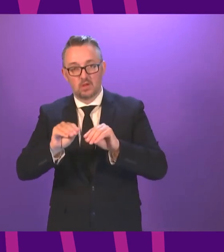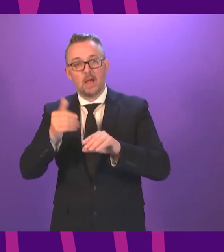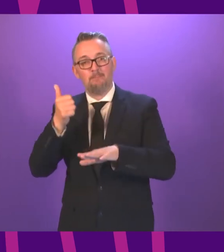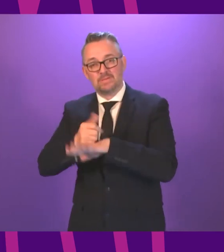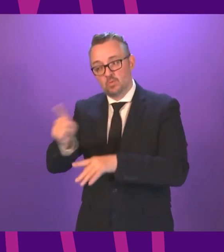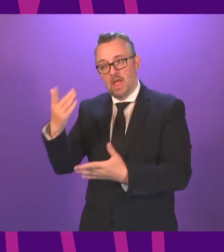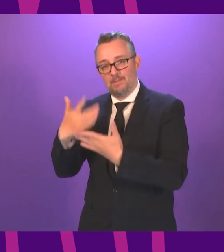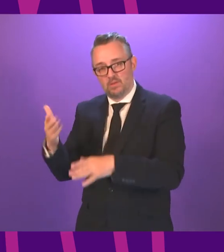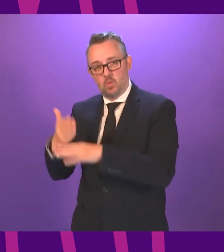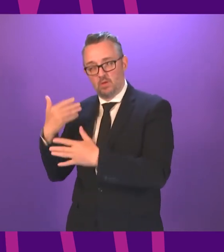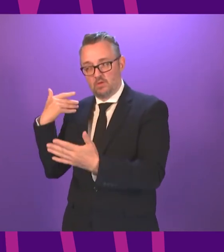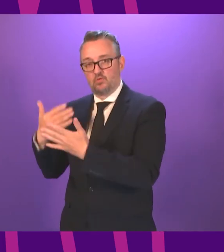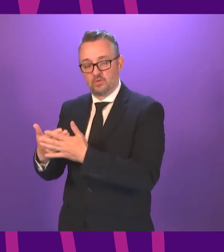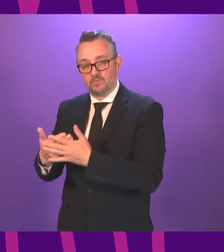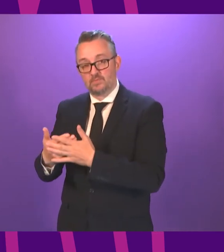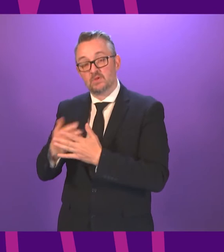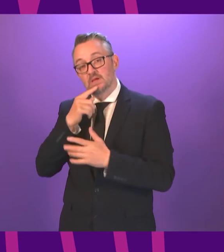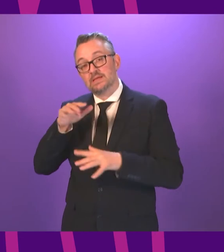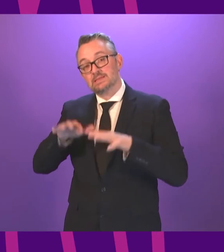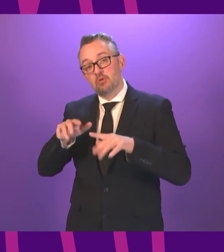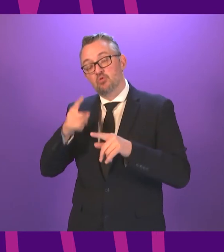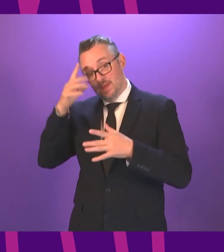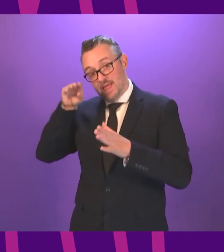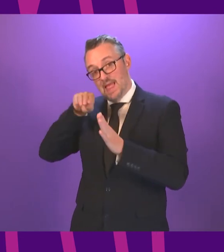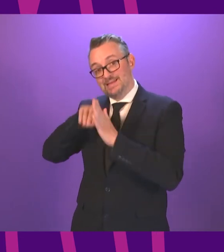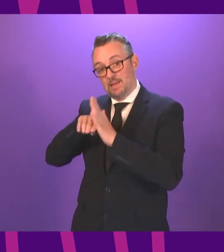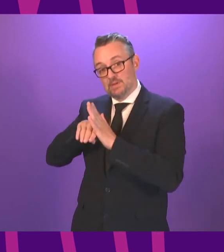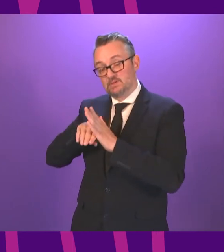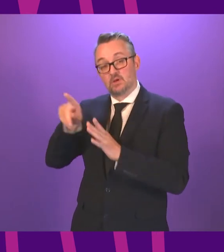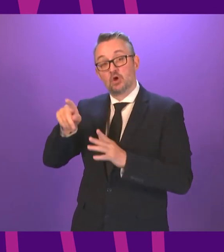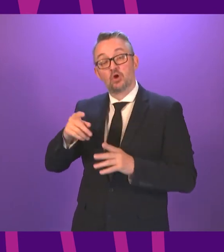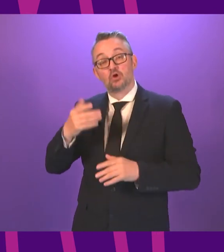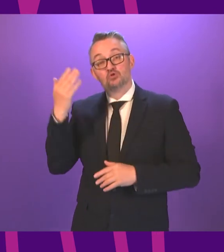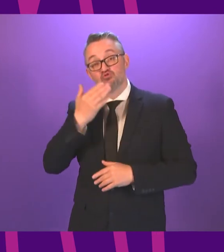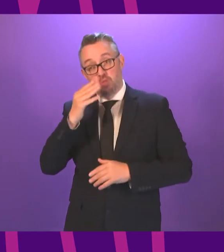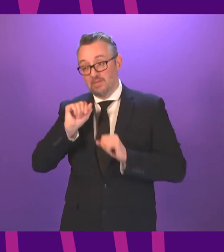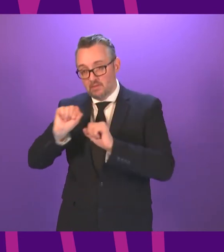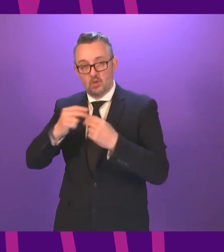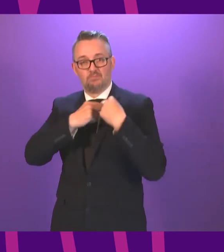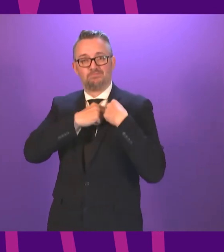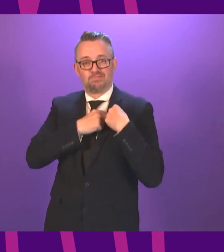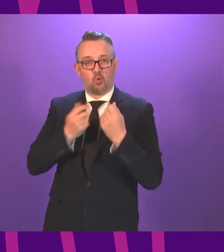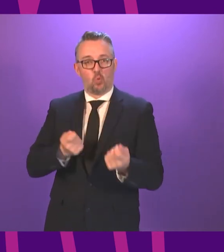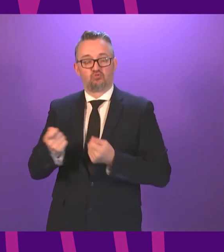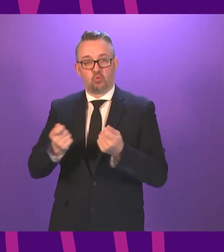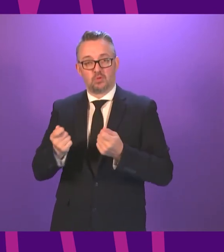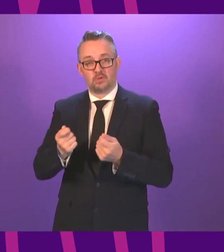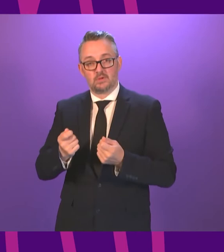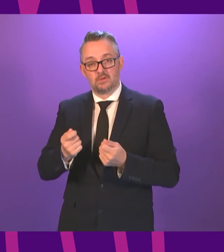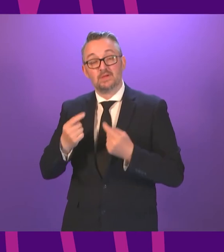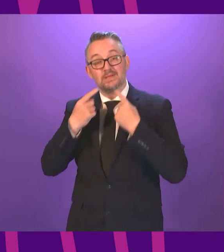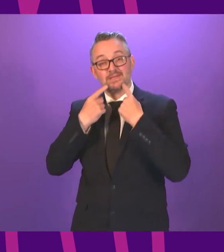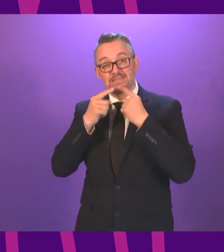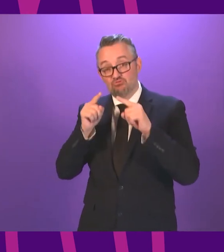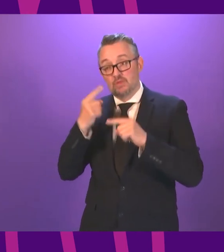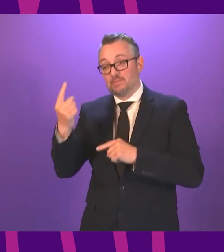This year, unlike with an examination diet, schools and colleges are in direct control of the assessment process. Teachers have a significant degree of autonomy and